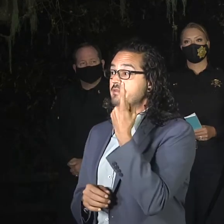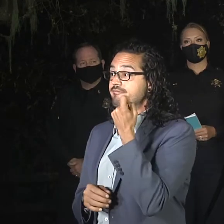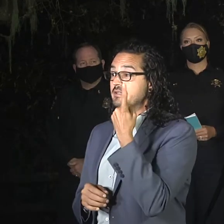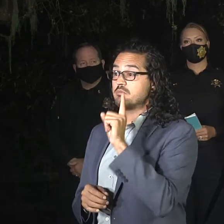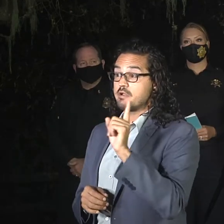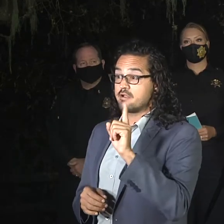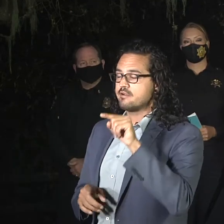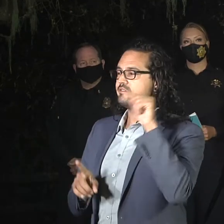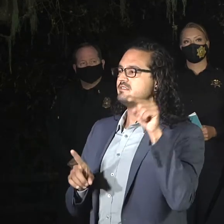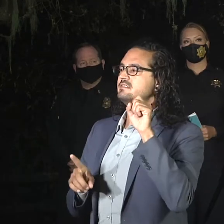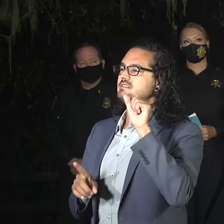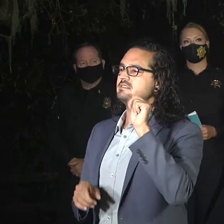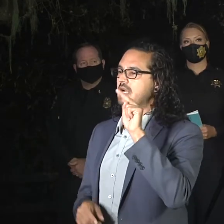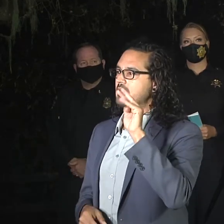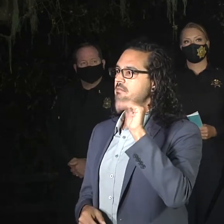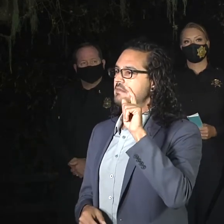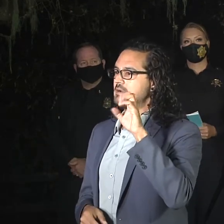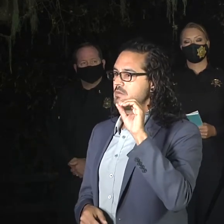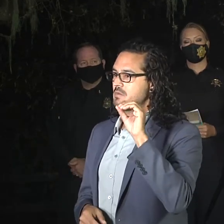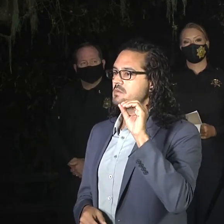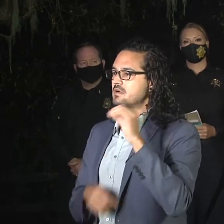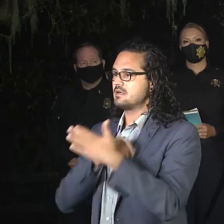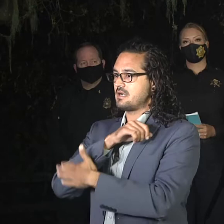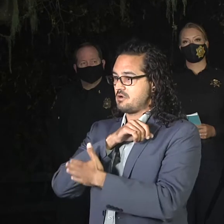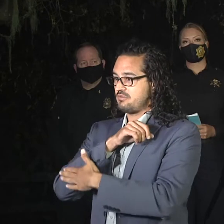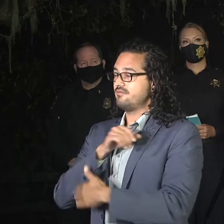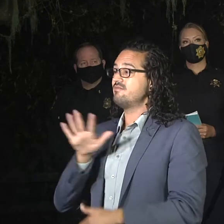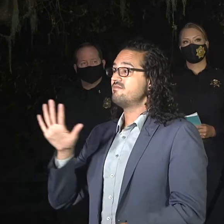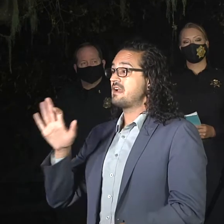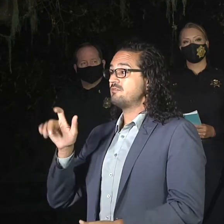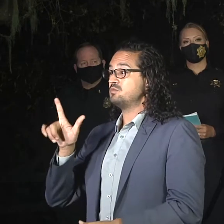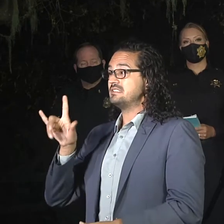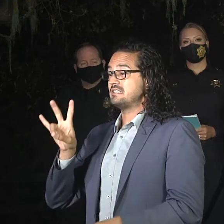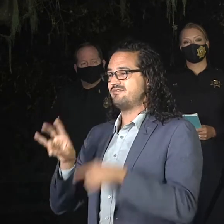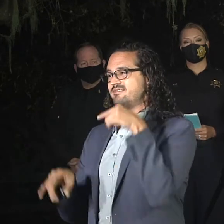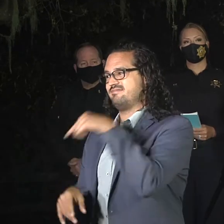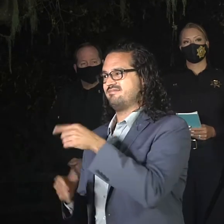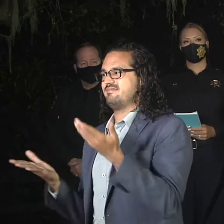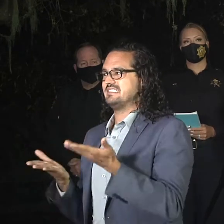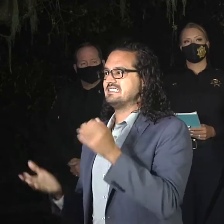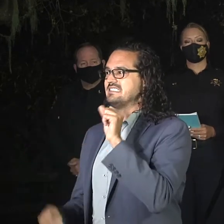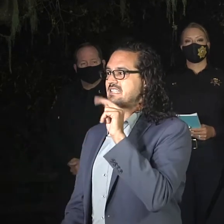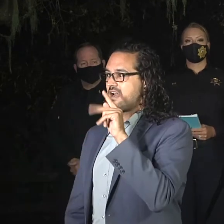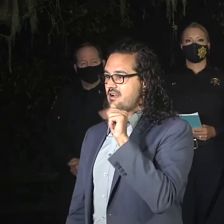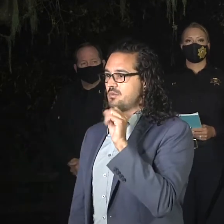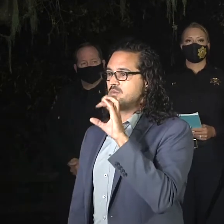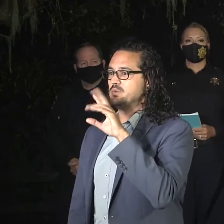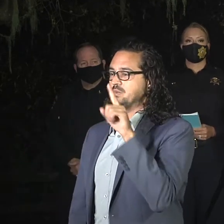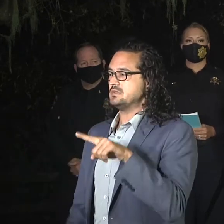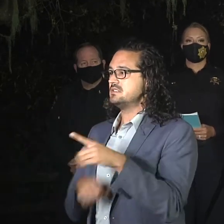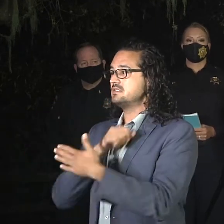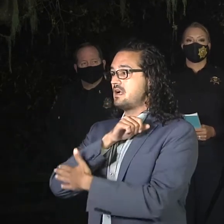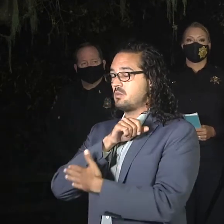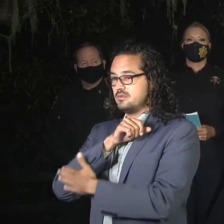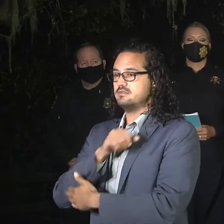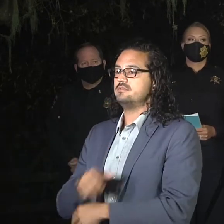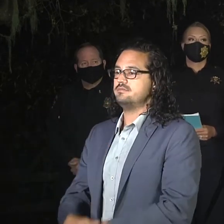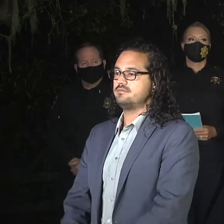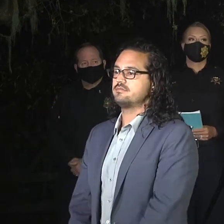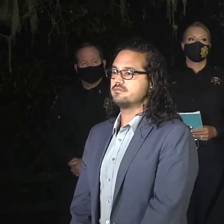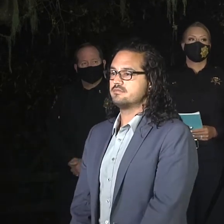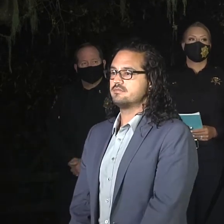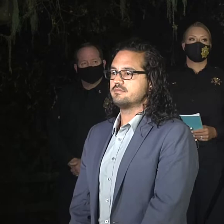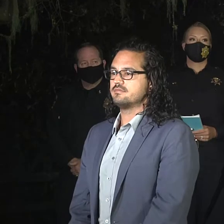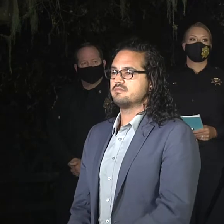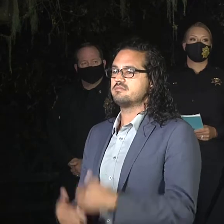County. 527 of those structures destroyed are in Santa Cruz County. There is a website, as Chief Deputy Clark